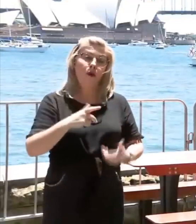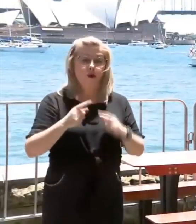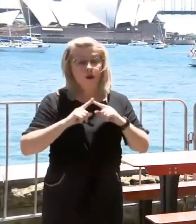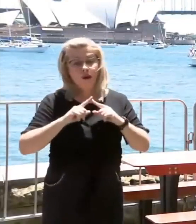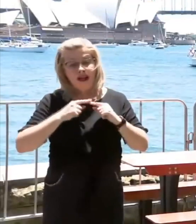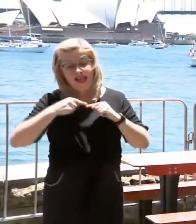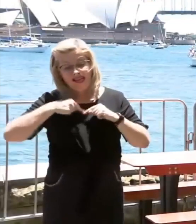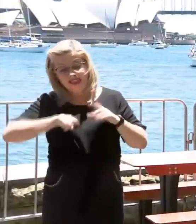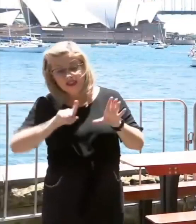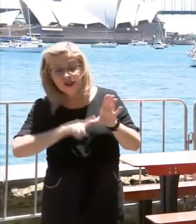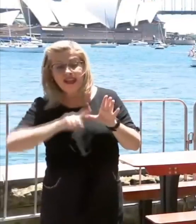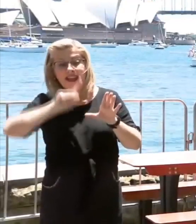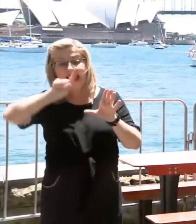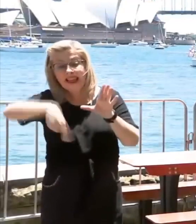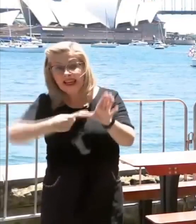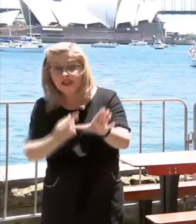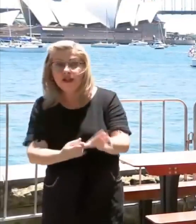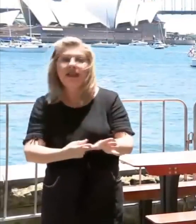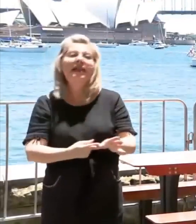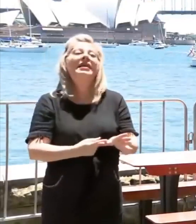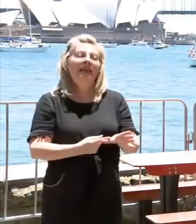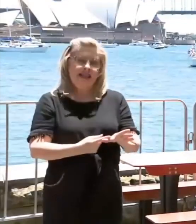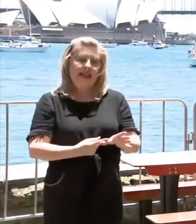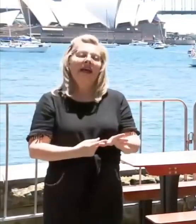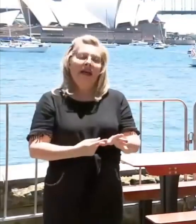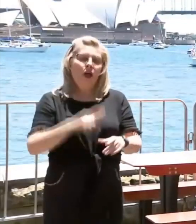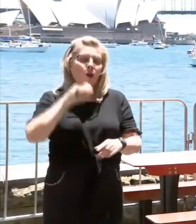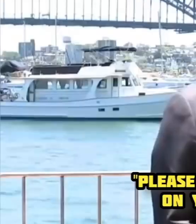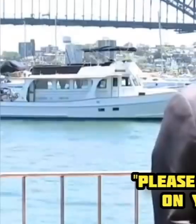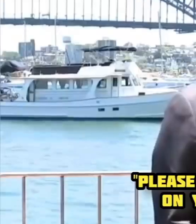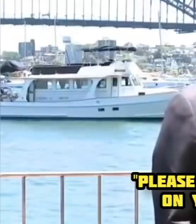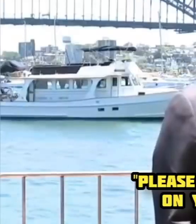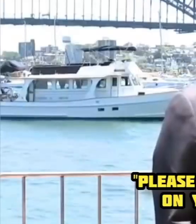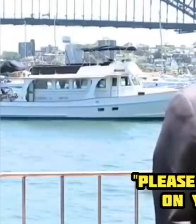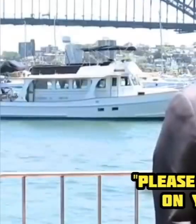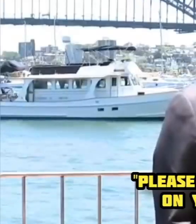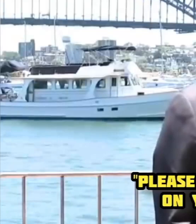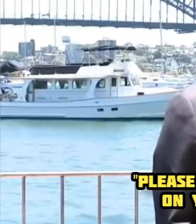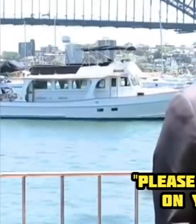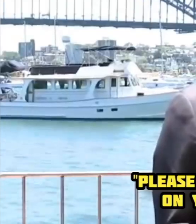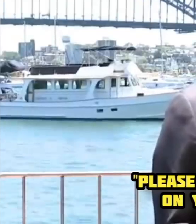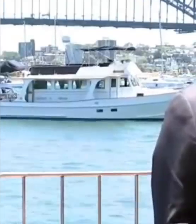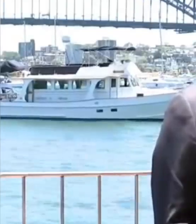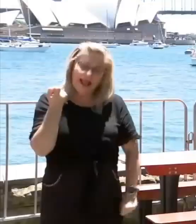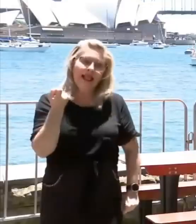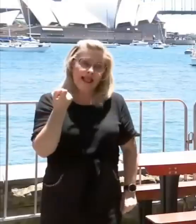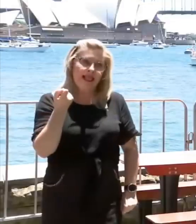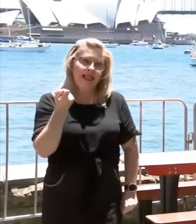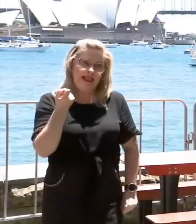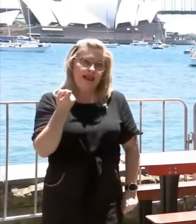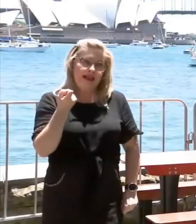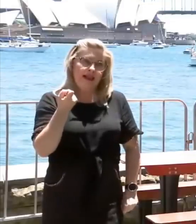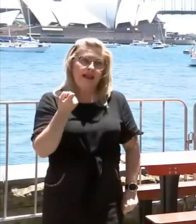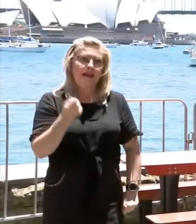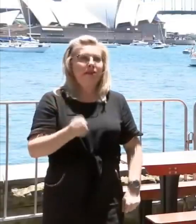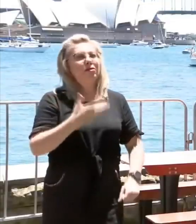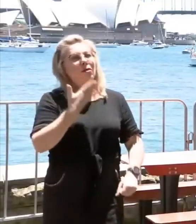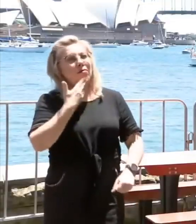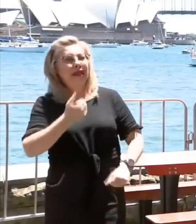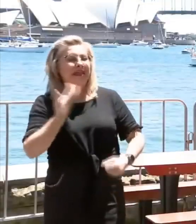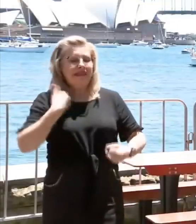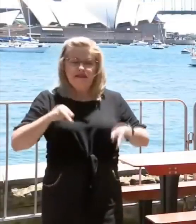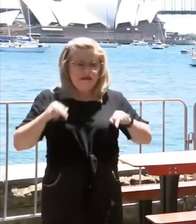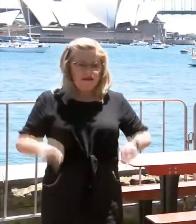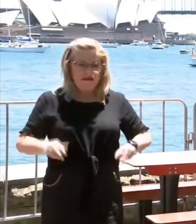or two. Those viruses are going to be around for a long while. So please don't stand on your dig. If you've told your mates that I'm not going to have it